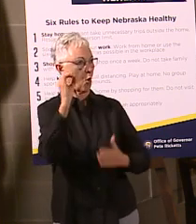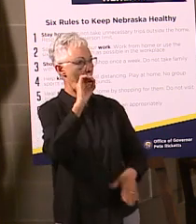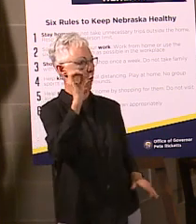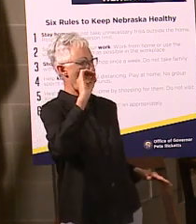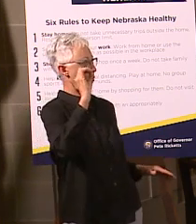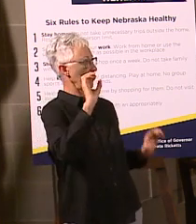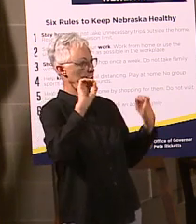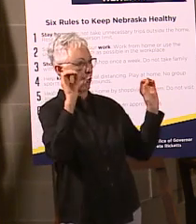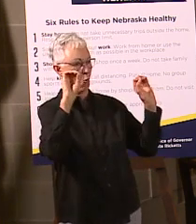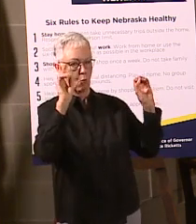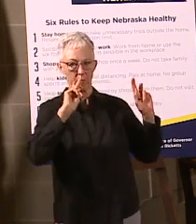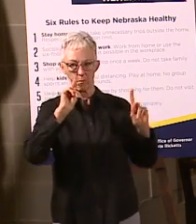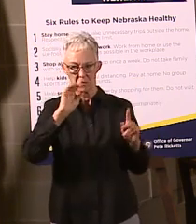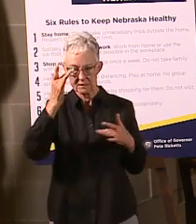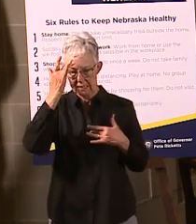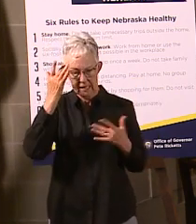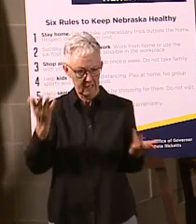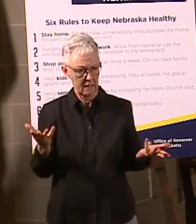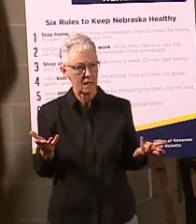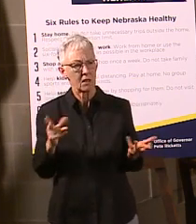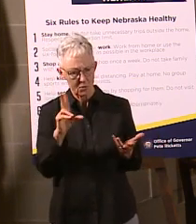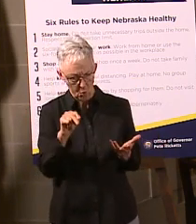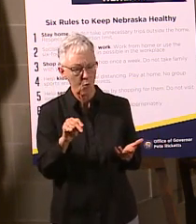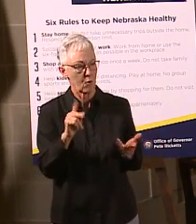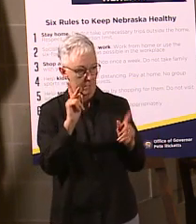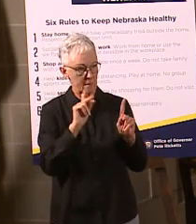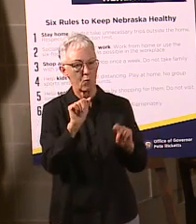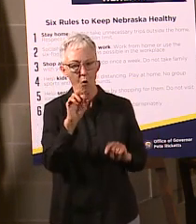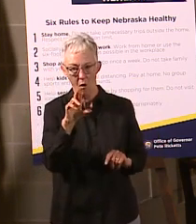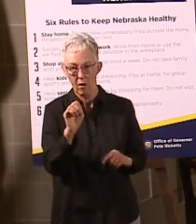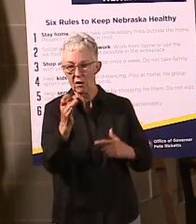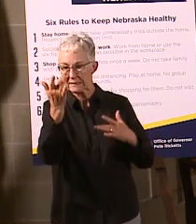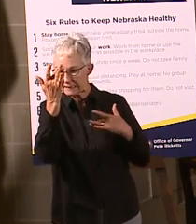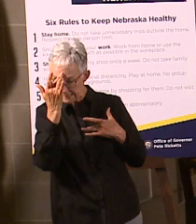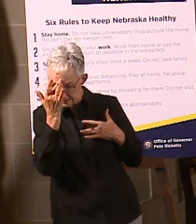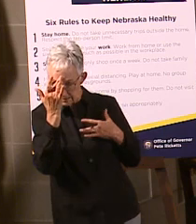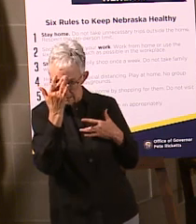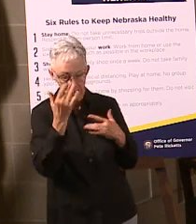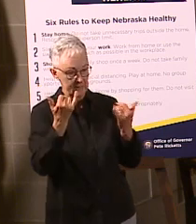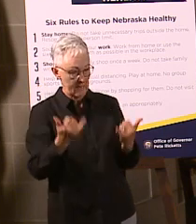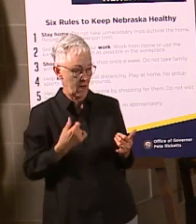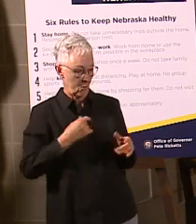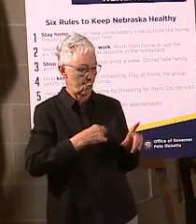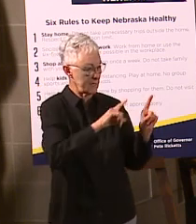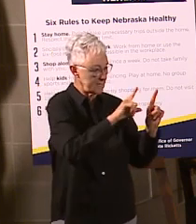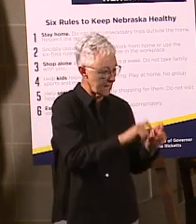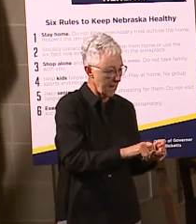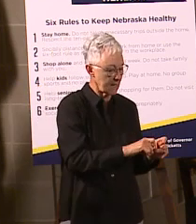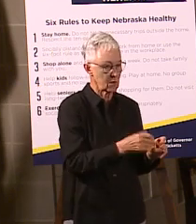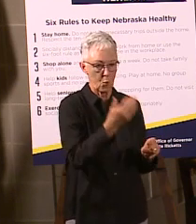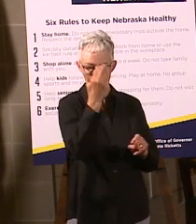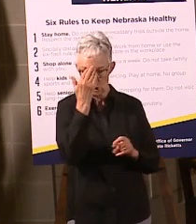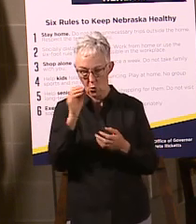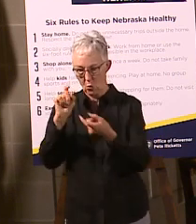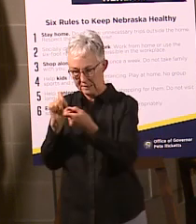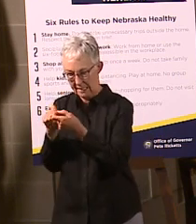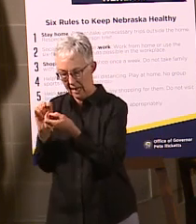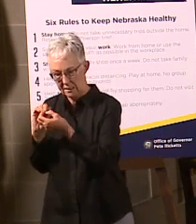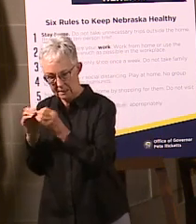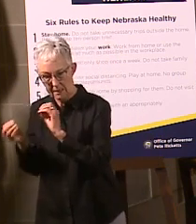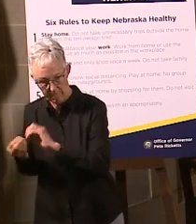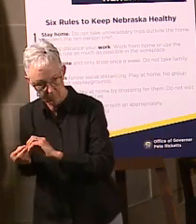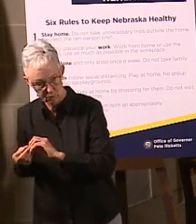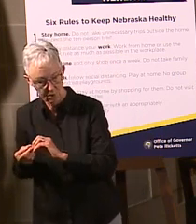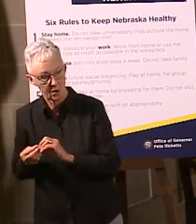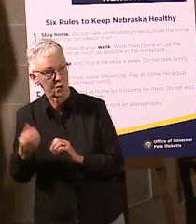test more, get those people to isolate. Now, one of the things we do use... Well, so a couple of reasons. We use the testing to be able to find people who need to isolate,